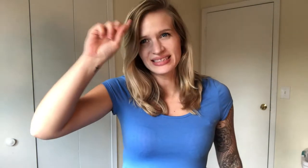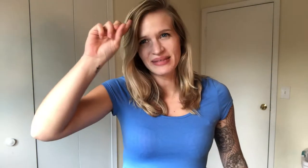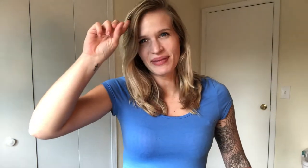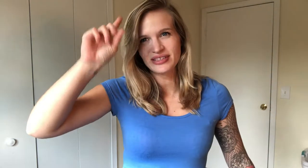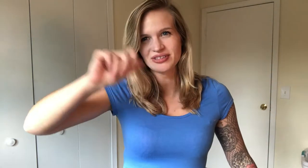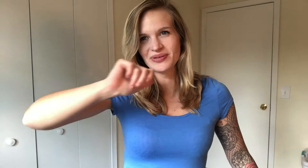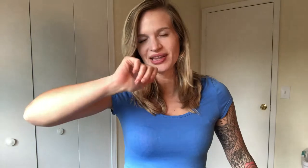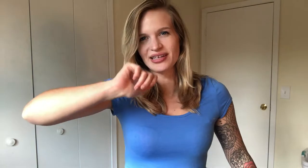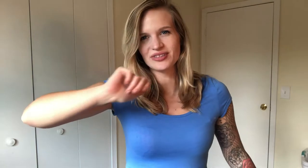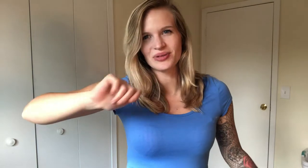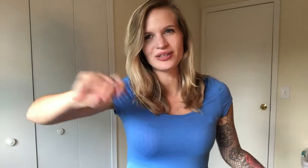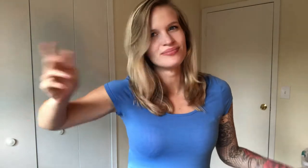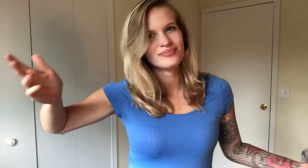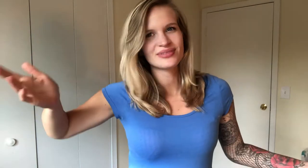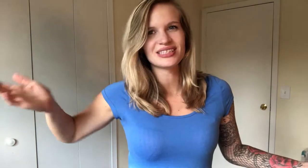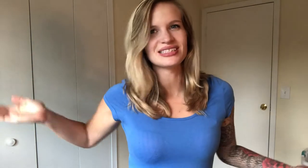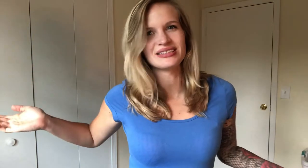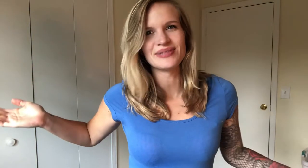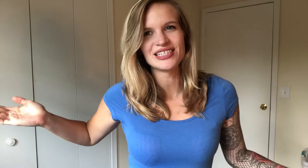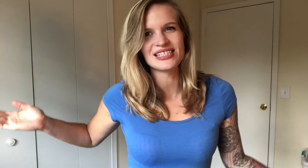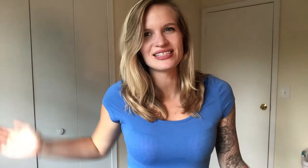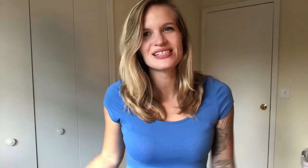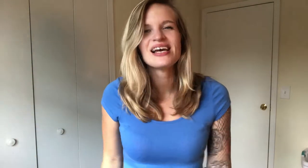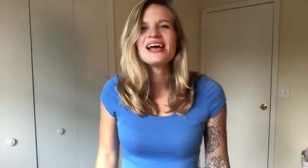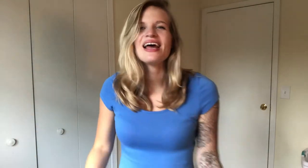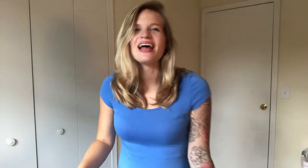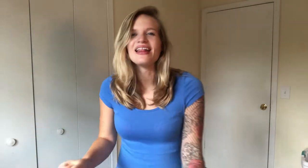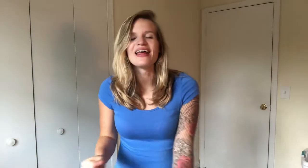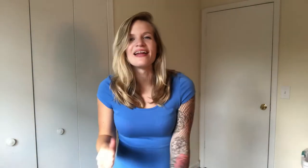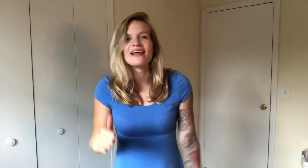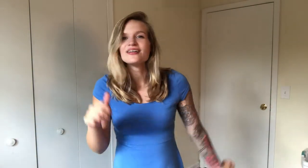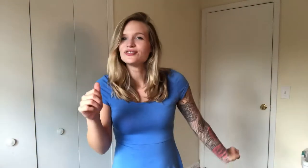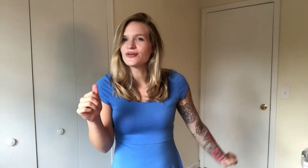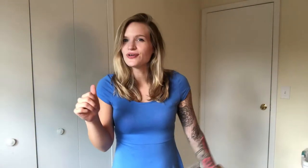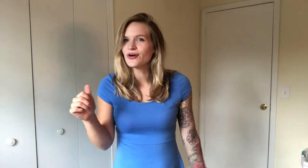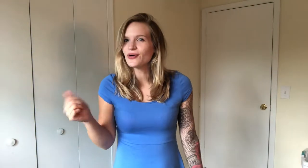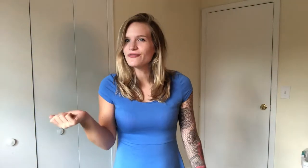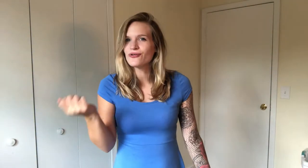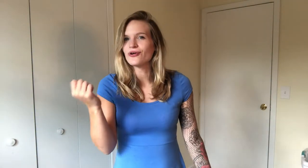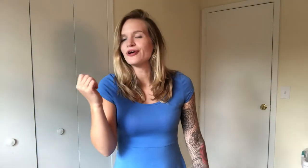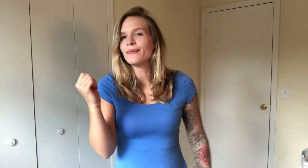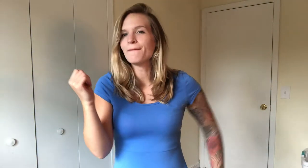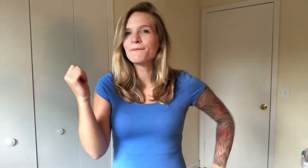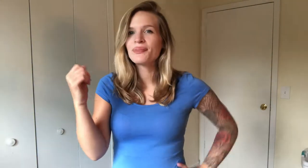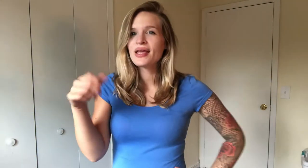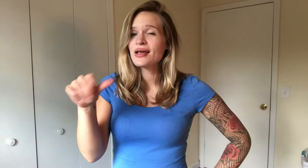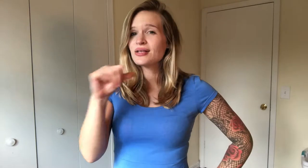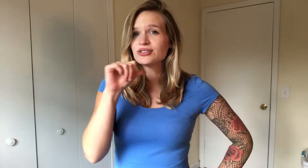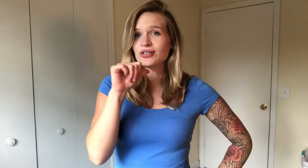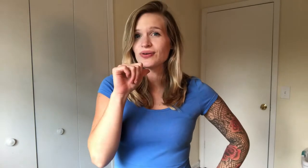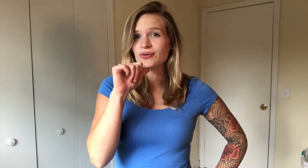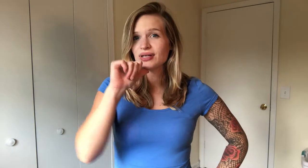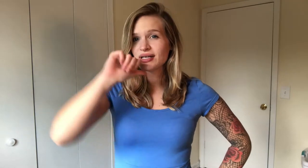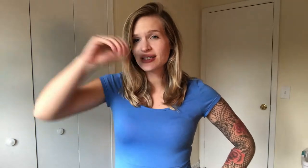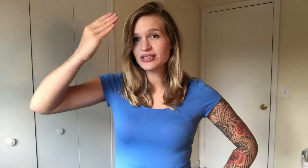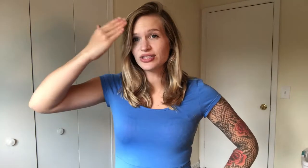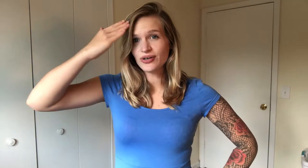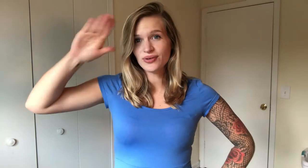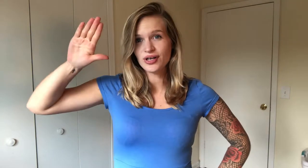I signed mental with it as well because it just makes sense. And then don't know what for. So don't